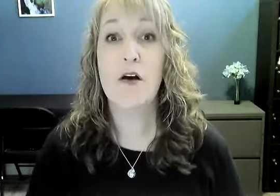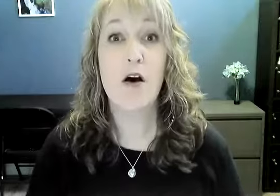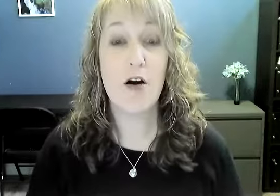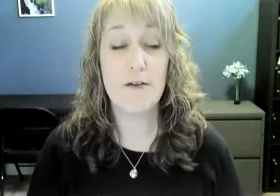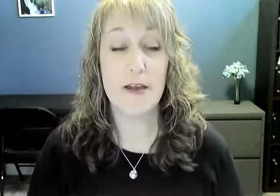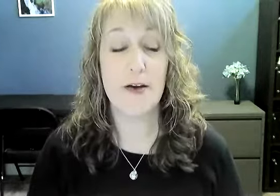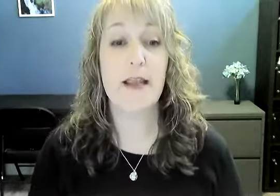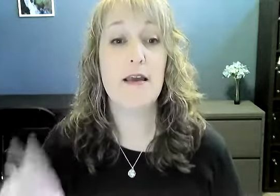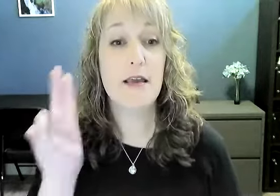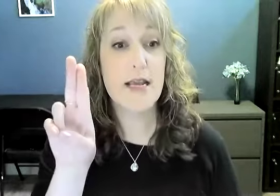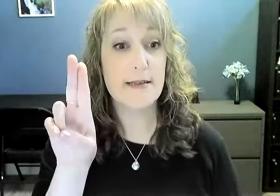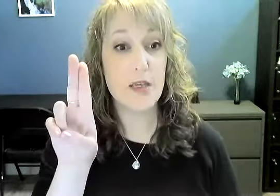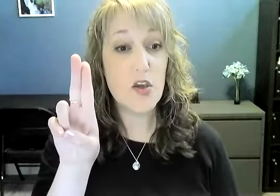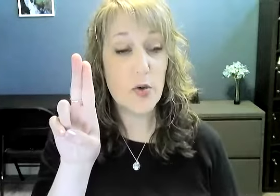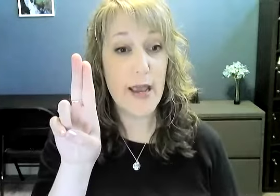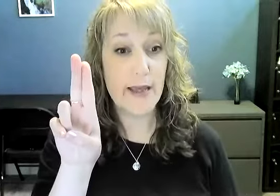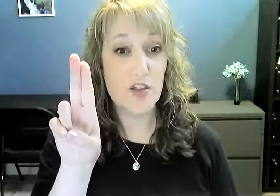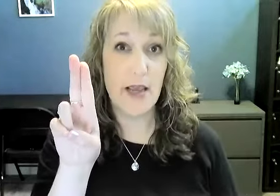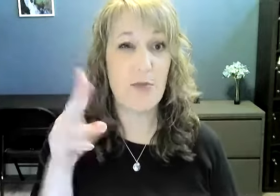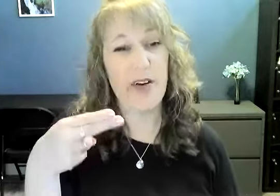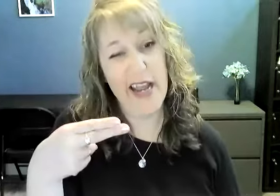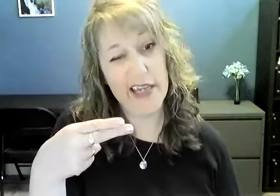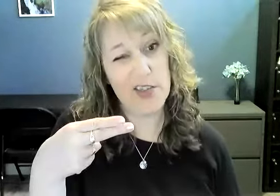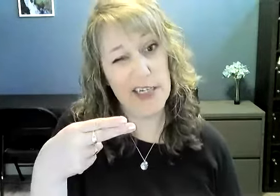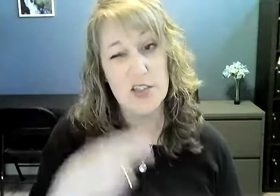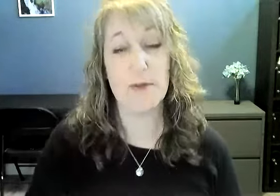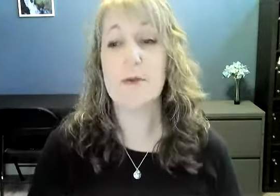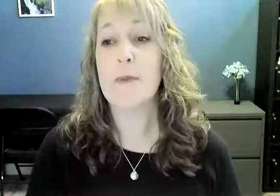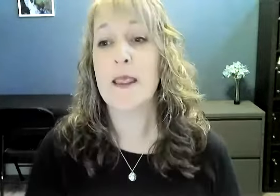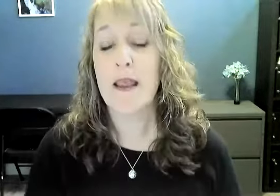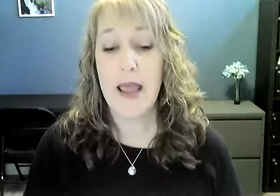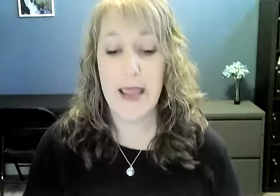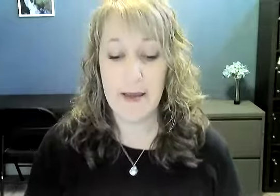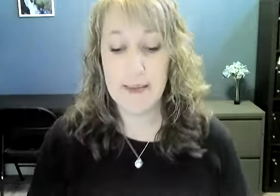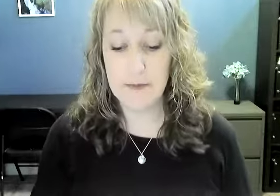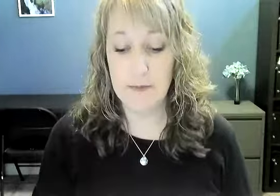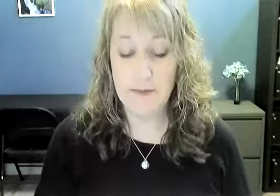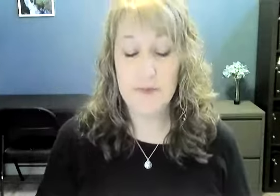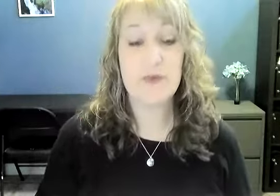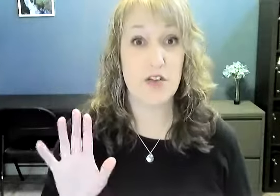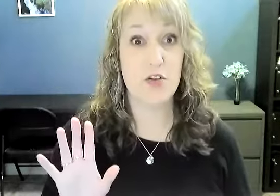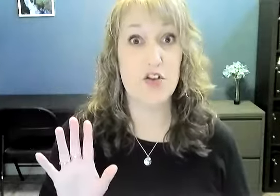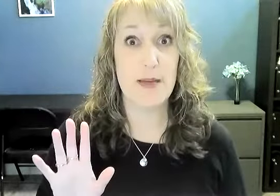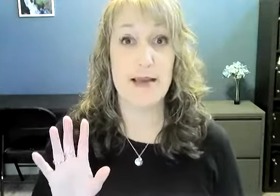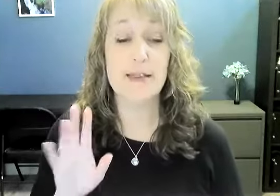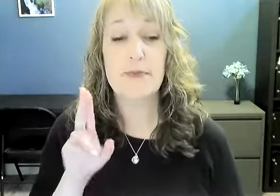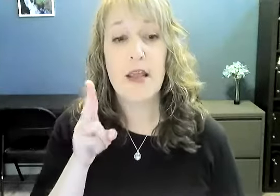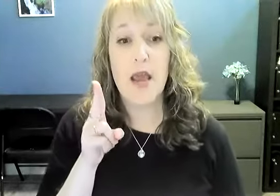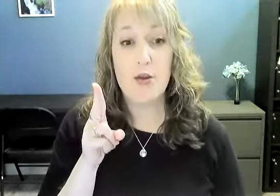Hard of hearing is a U hand shape or an H hand shape. And that's on your dominant hand. And you